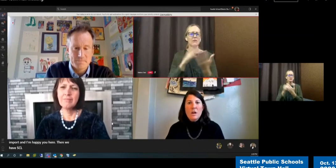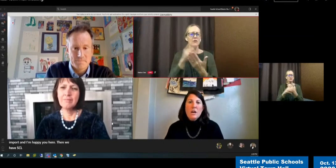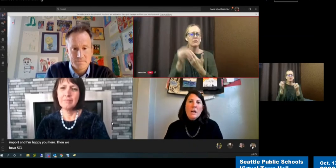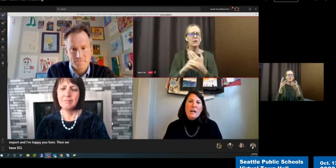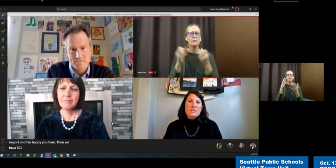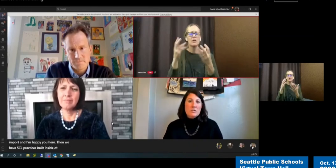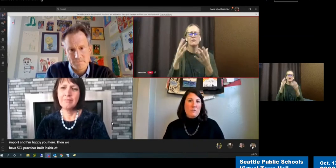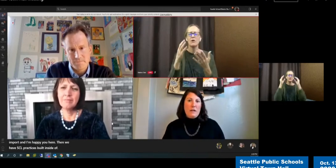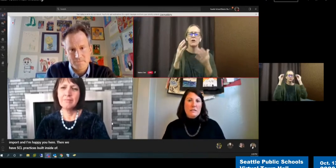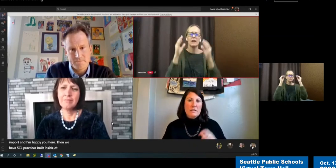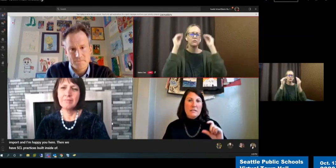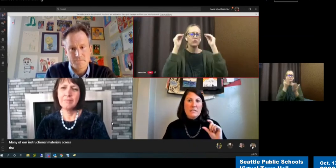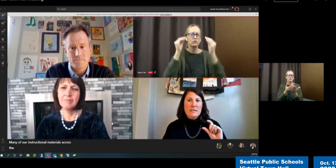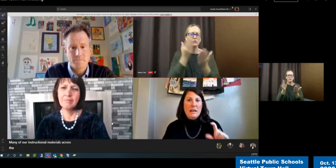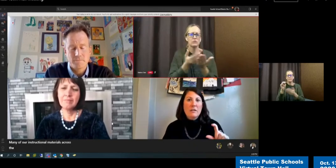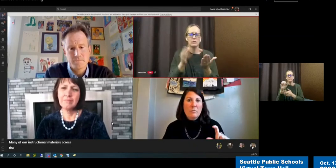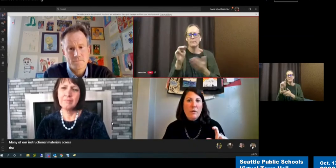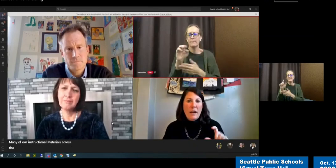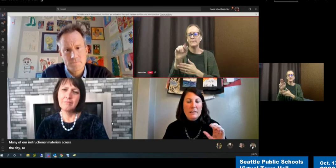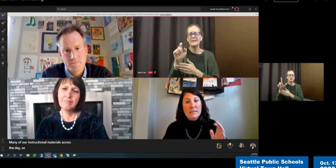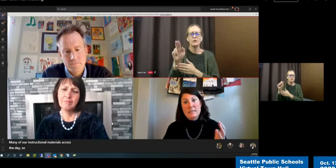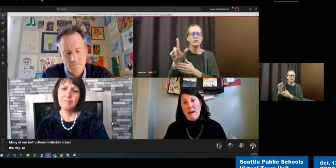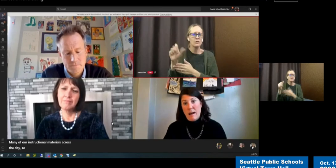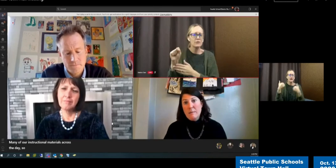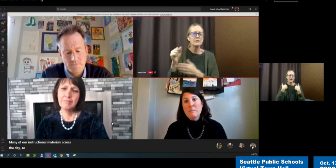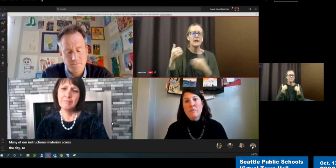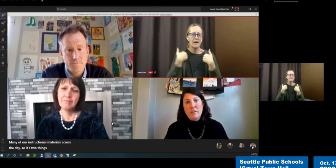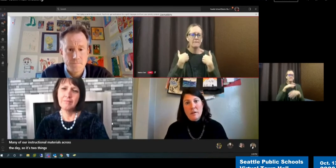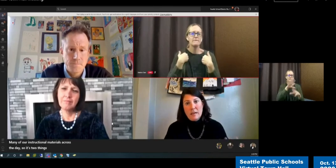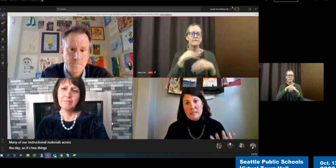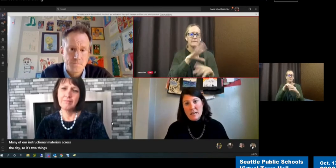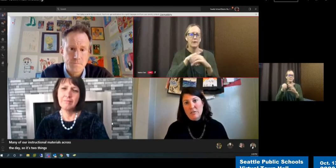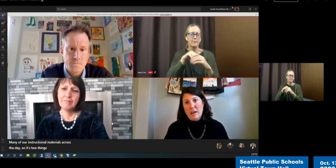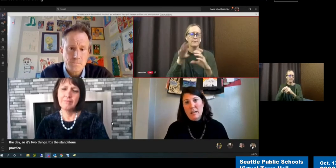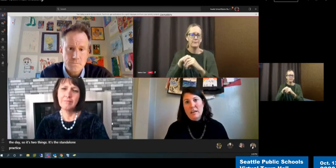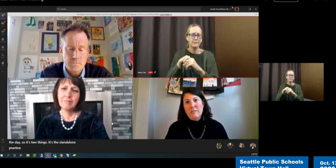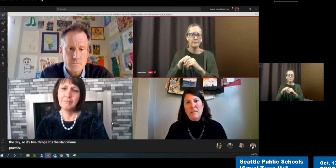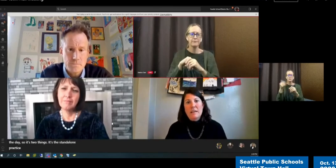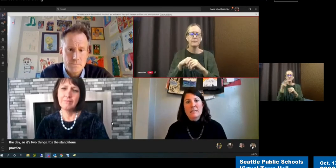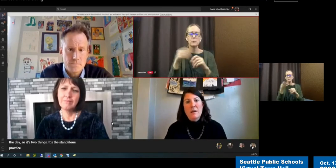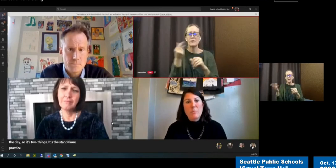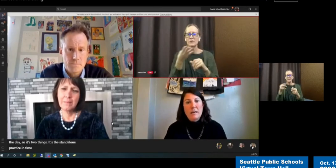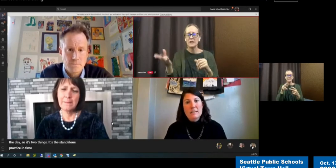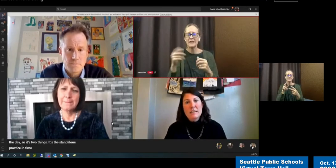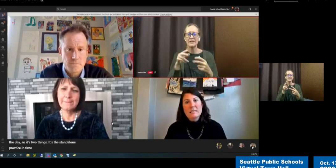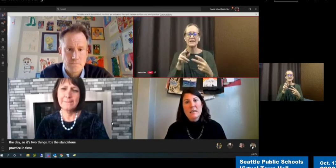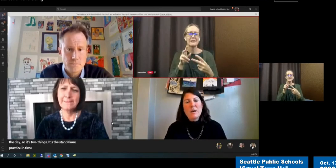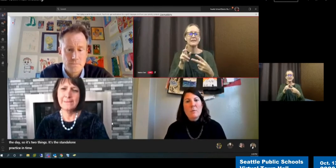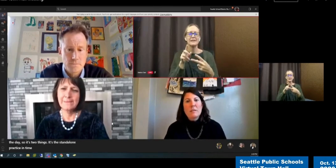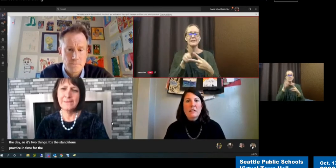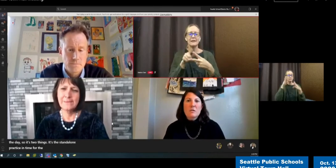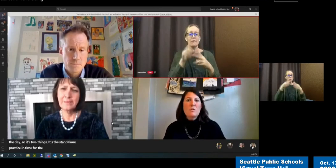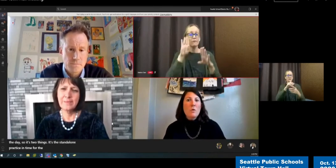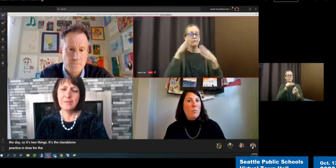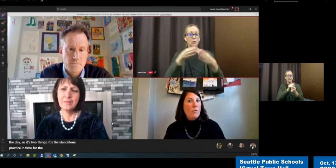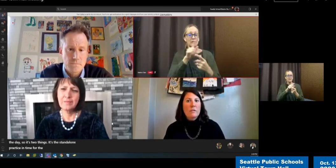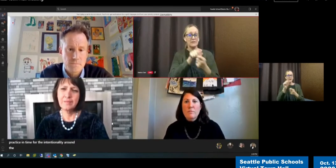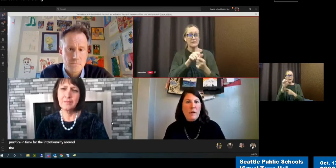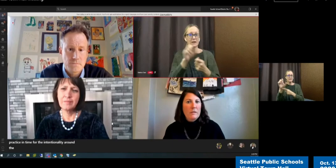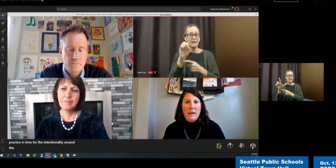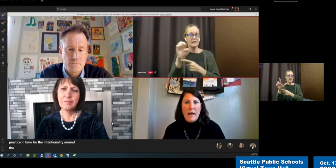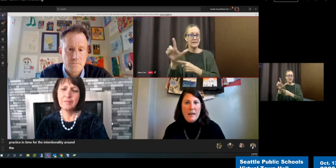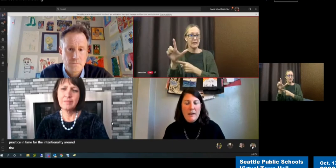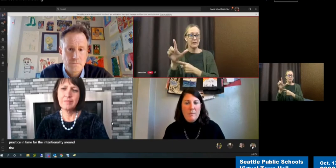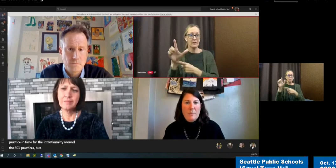So it's two things. It's the standalone practice in time for the intentionality around the SEL practices, but then it's also woven